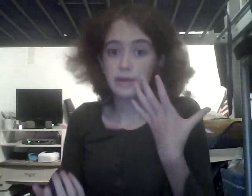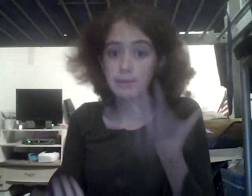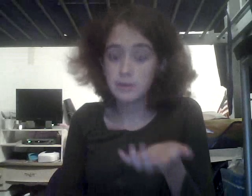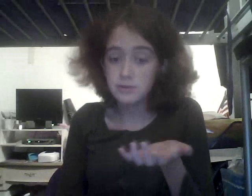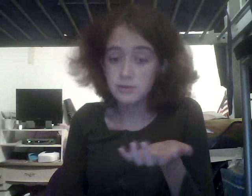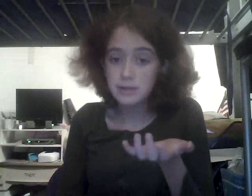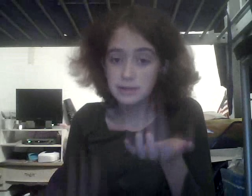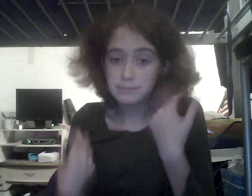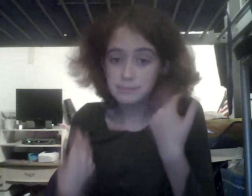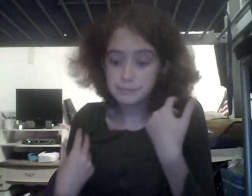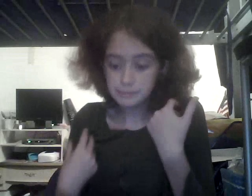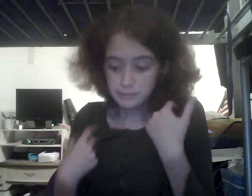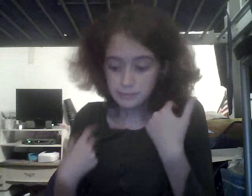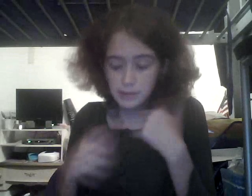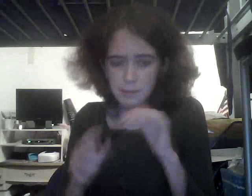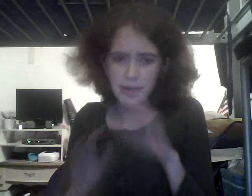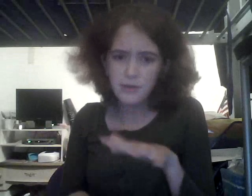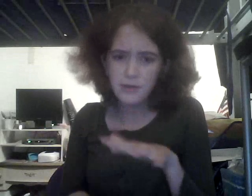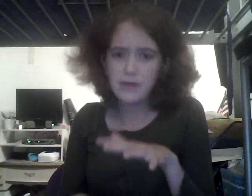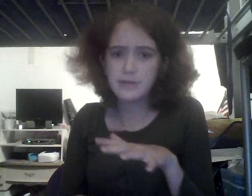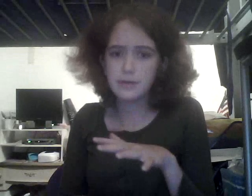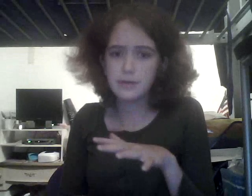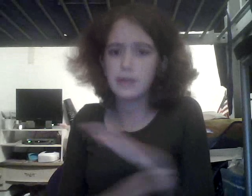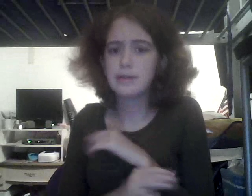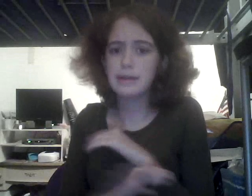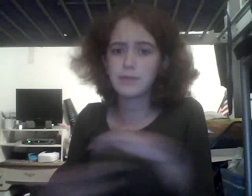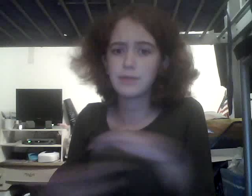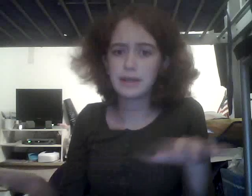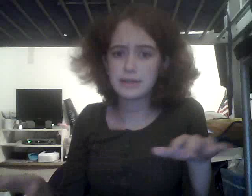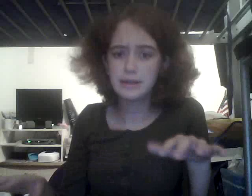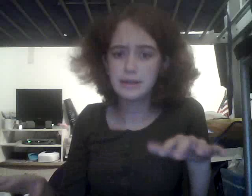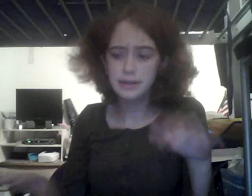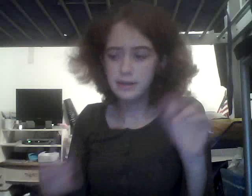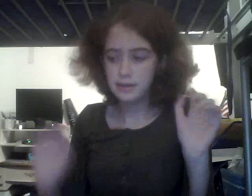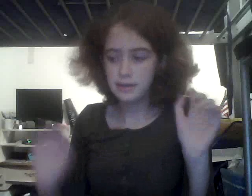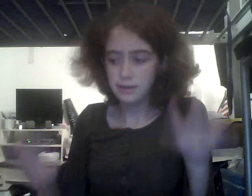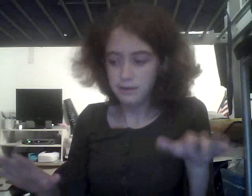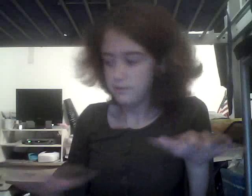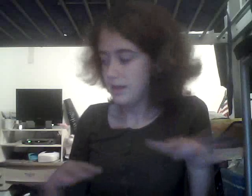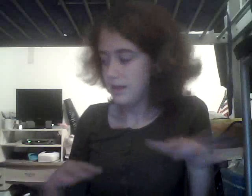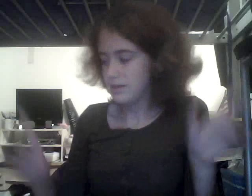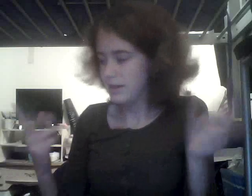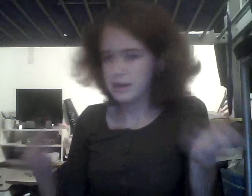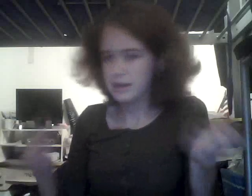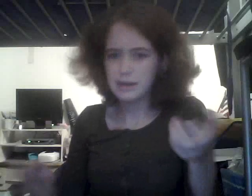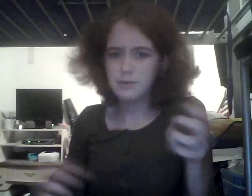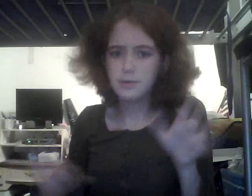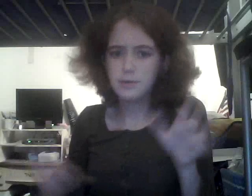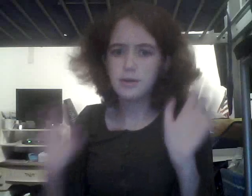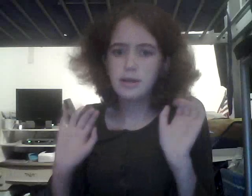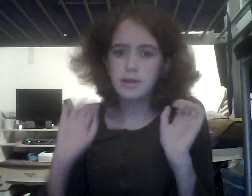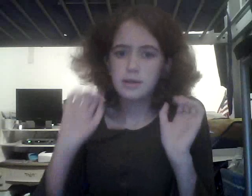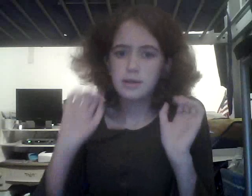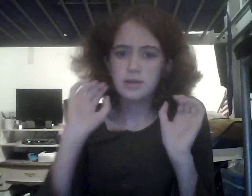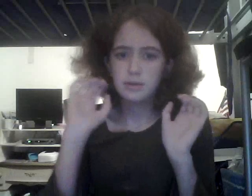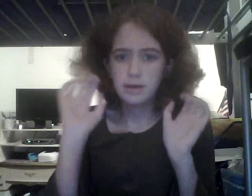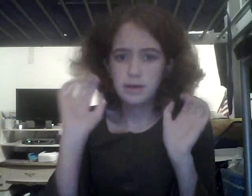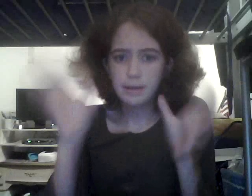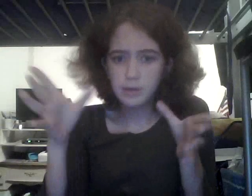on Tuesdays, but now I've kind of settled down and everything is flatlining if you will, so I'm good